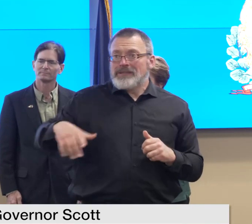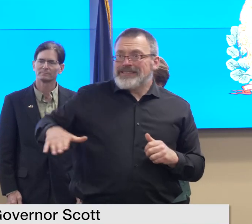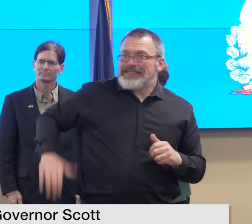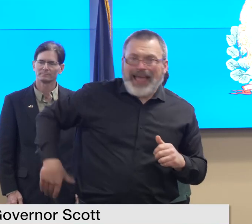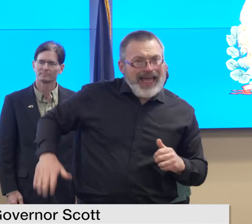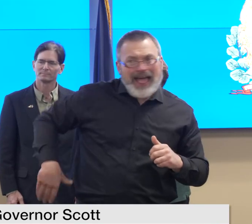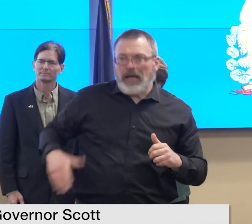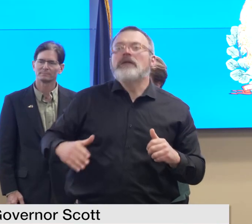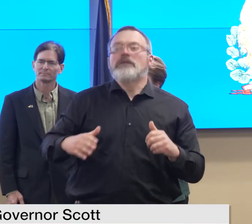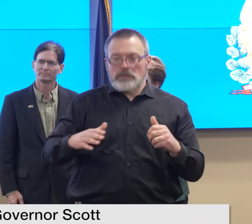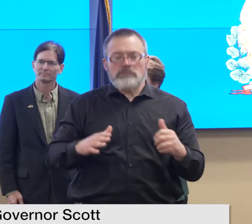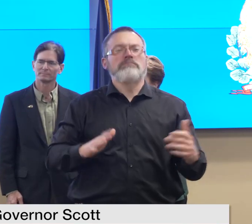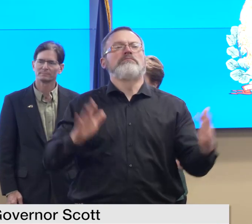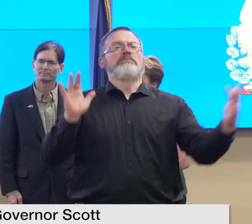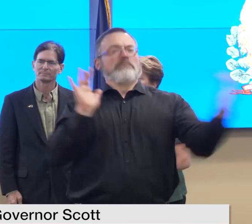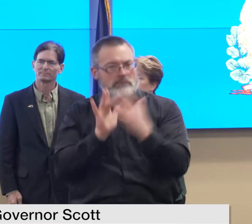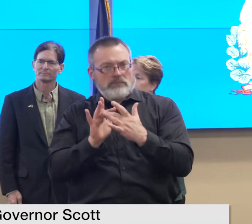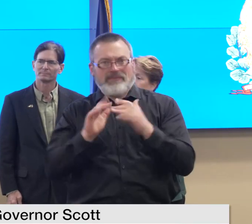damage